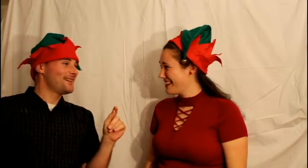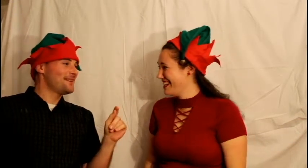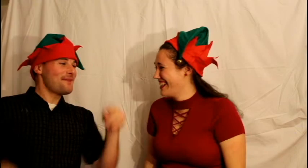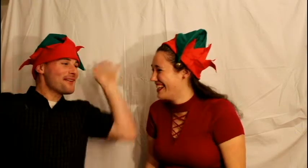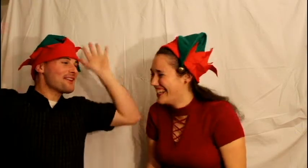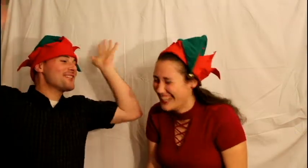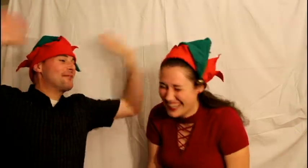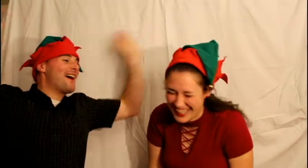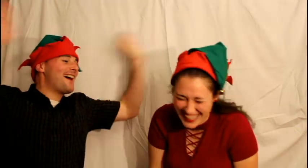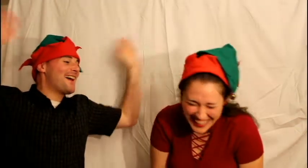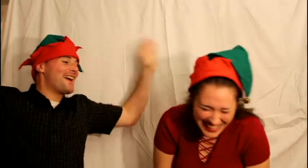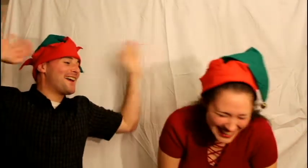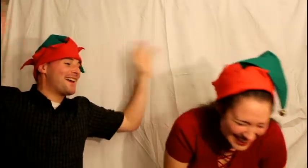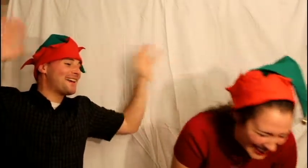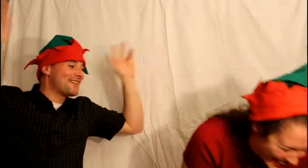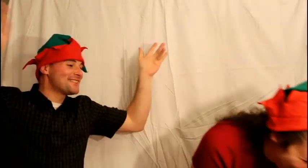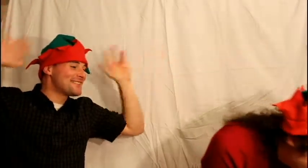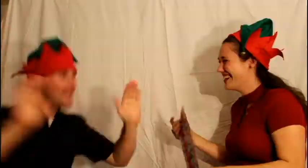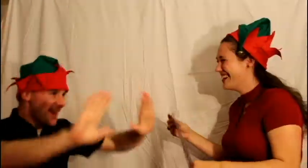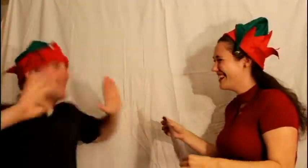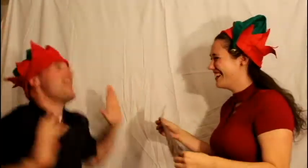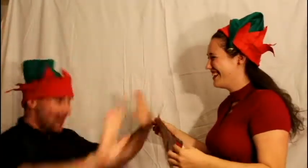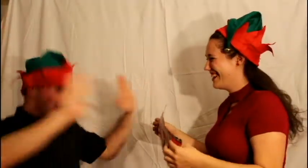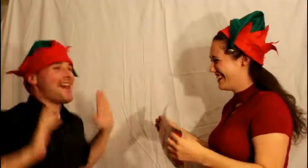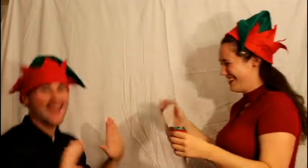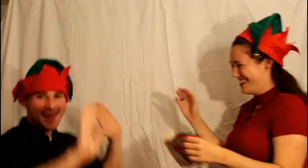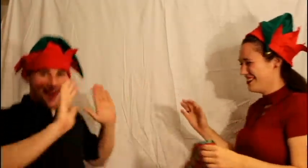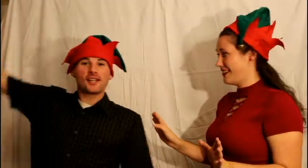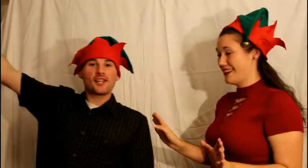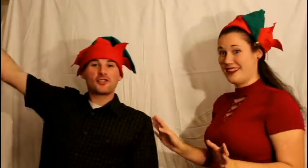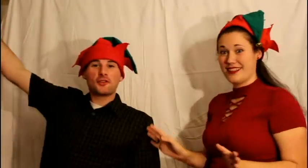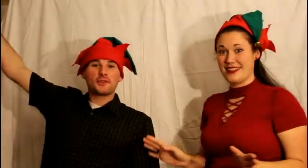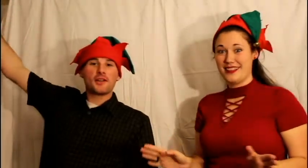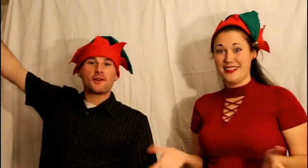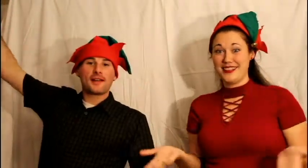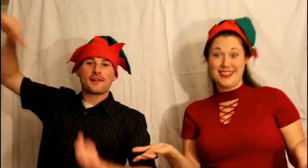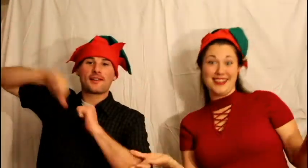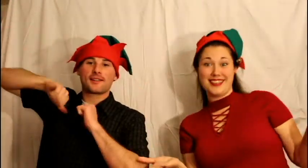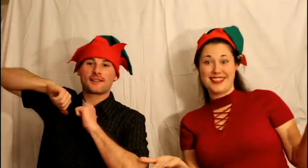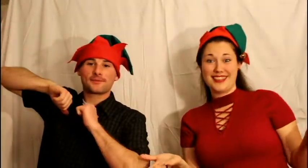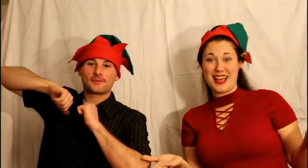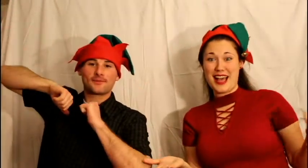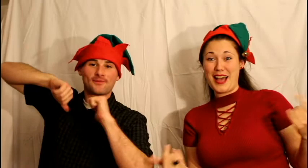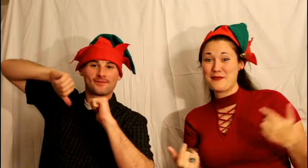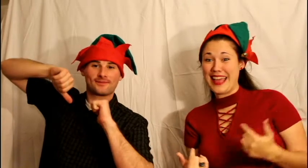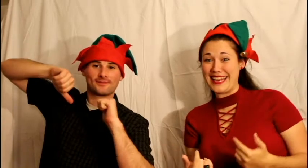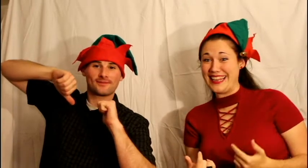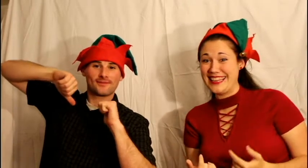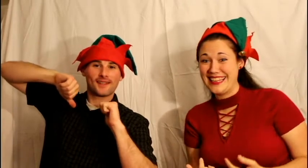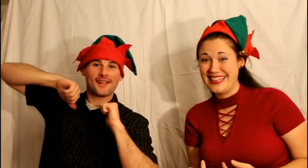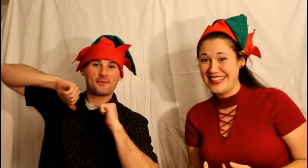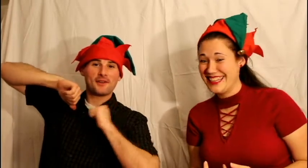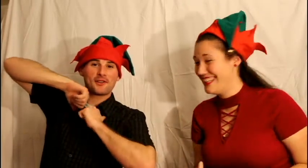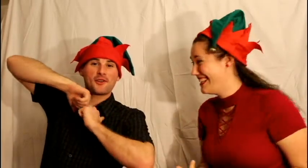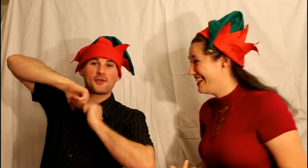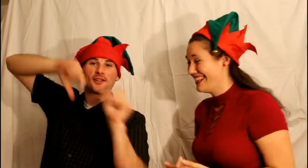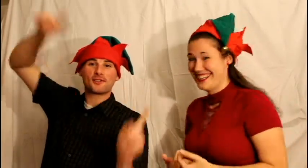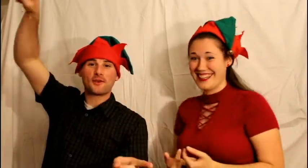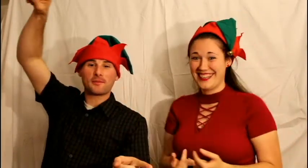Merry Christmas! Yeah! In case you don't know, I'm Eric. I'm Katie. And we are the co-creators of Rainbow